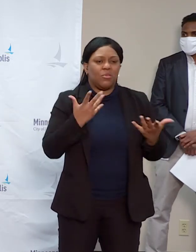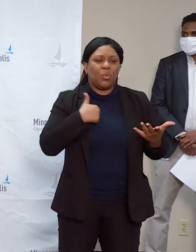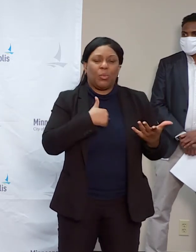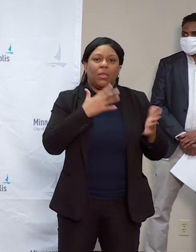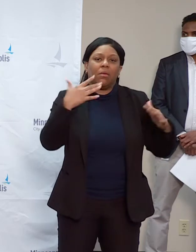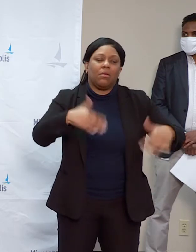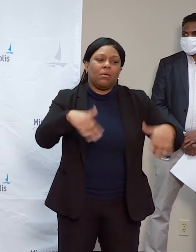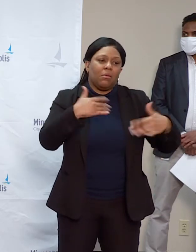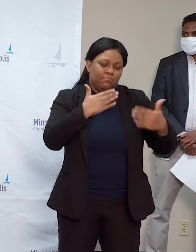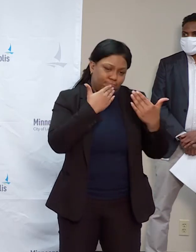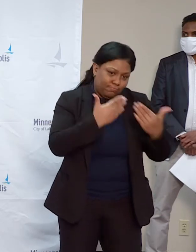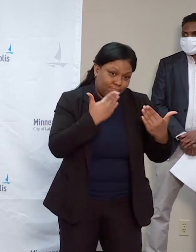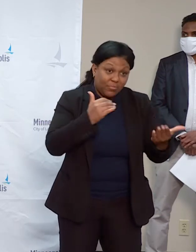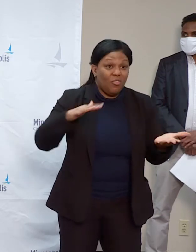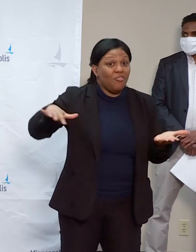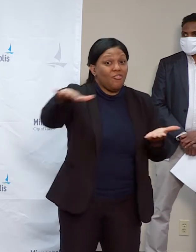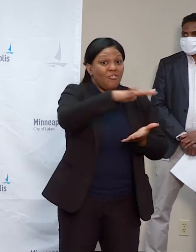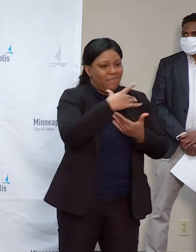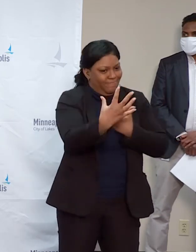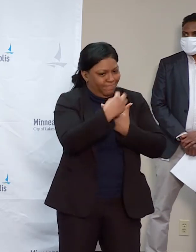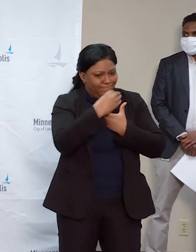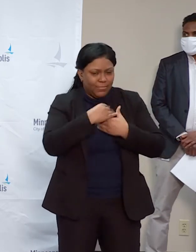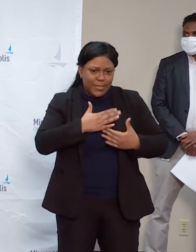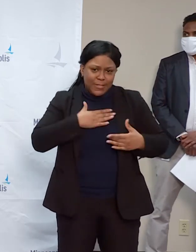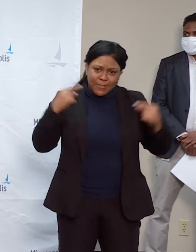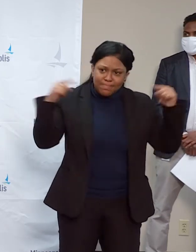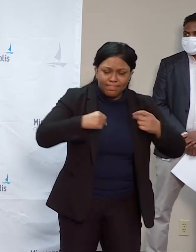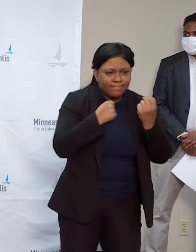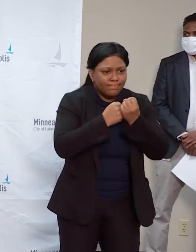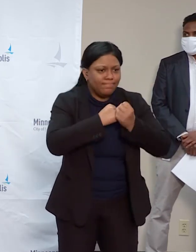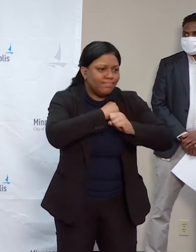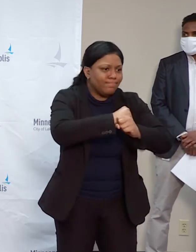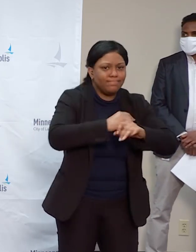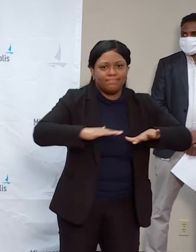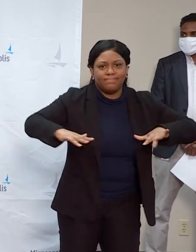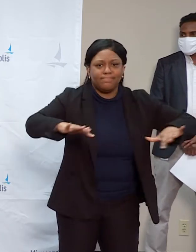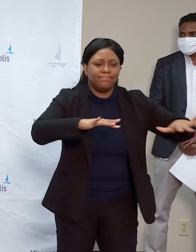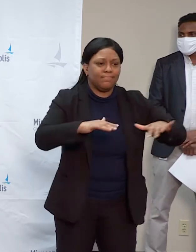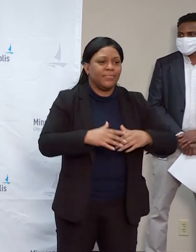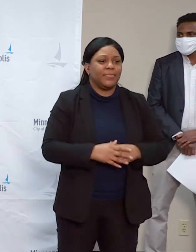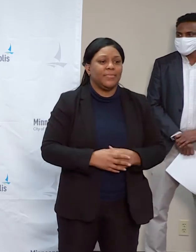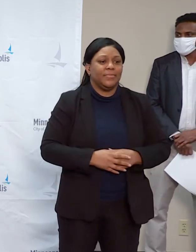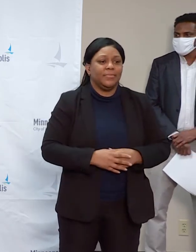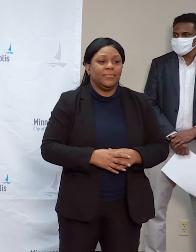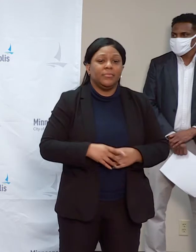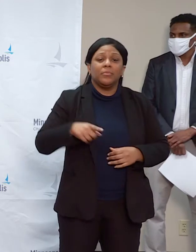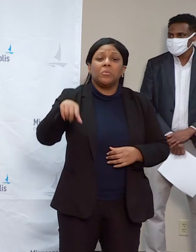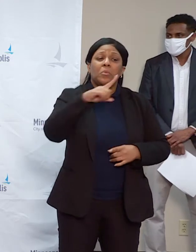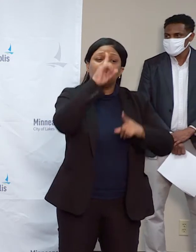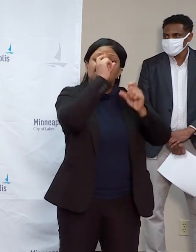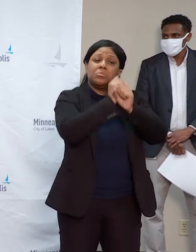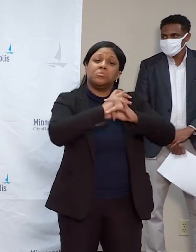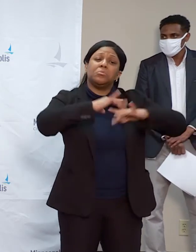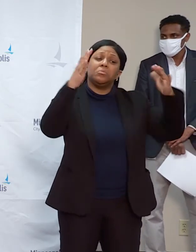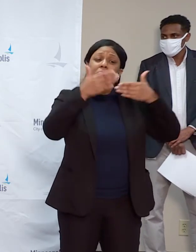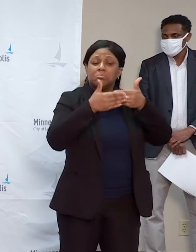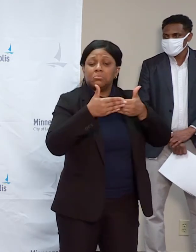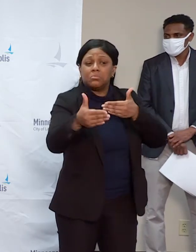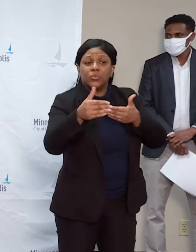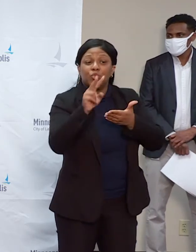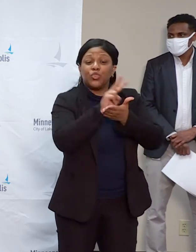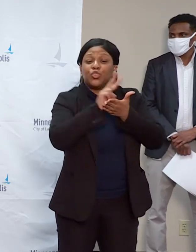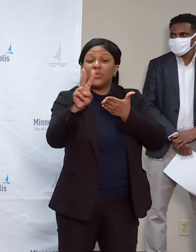So here's what you can expect in the coming weeks and over the next couple of months. First, as I mentioned, there will be an increasing presence